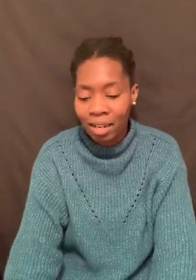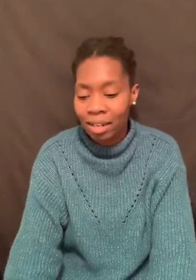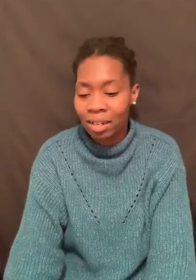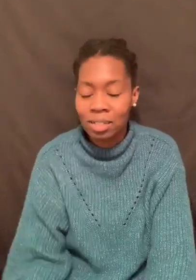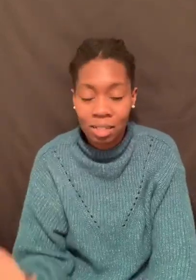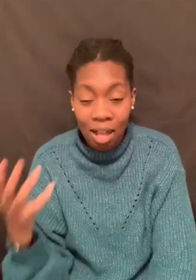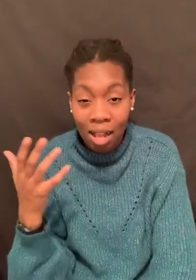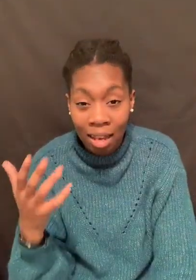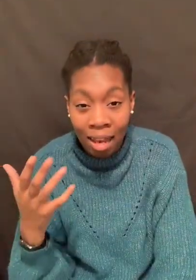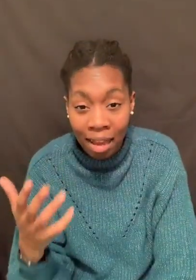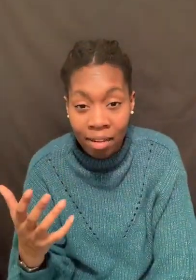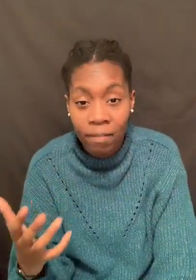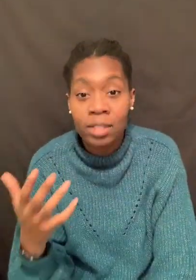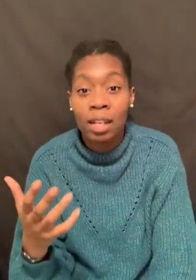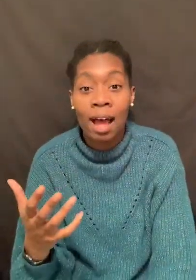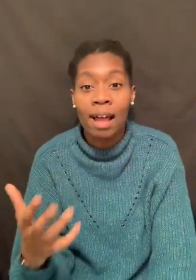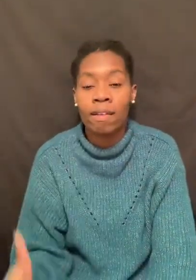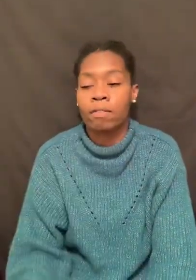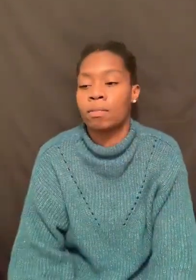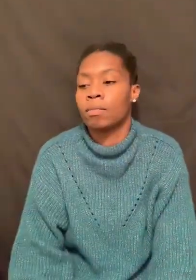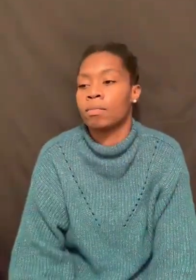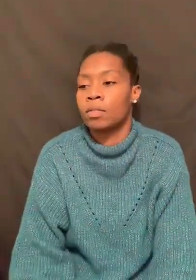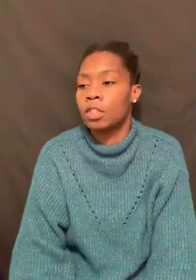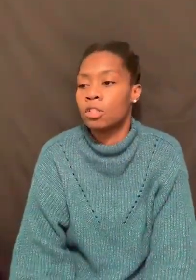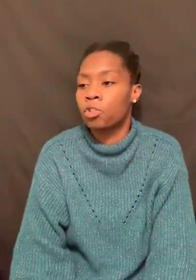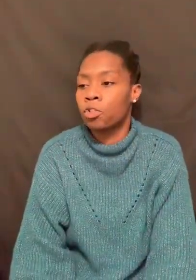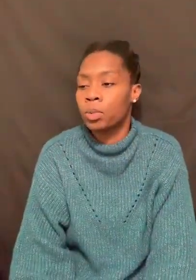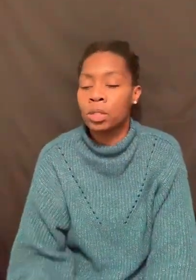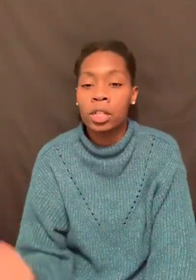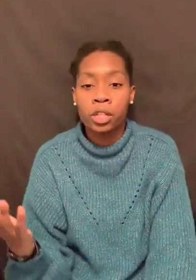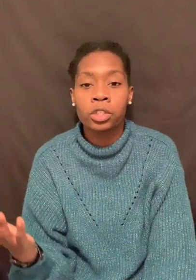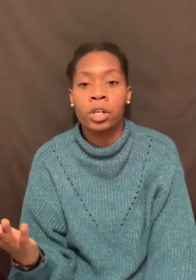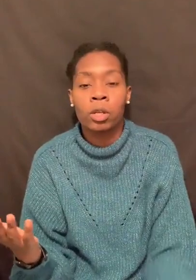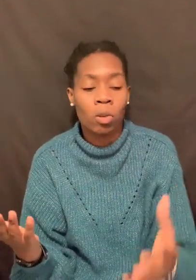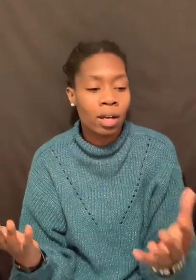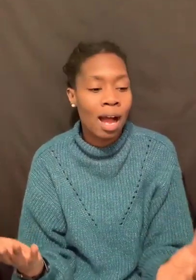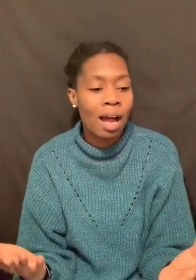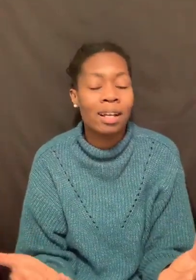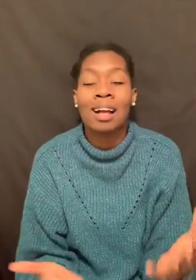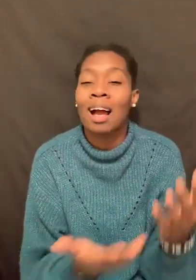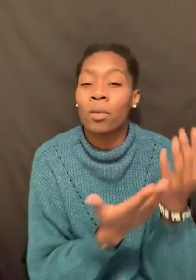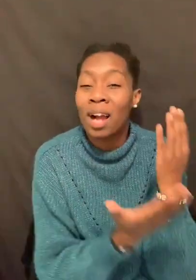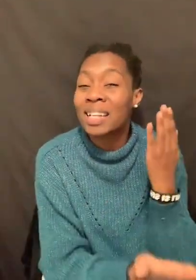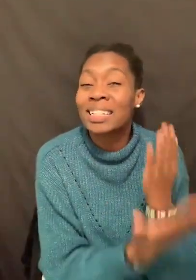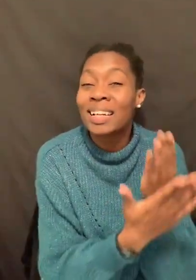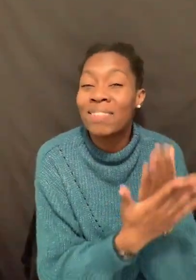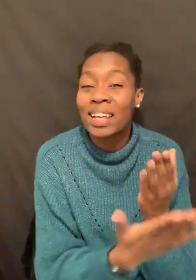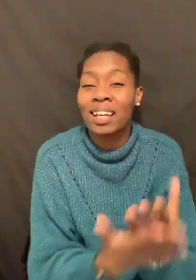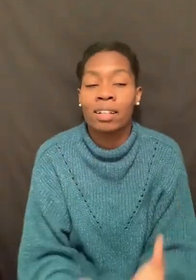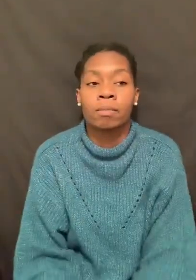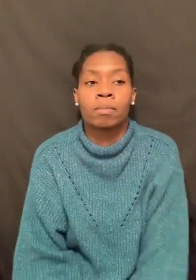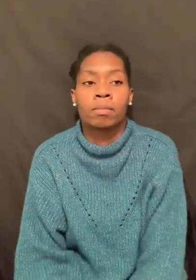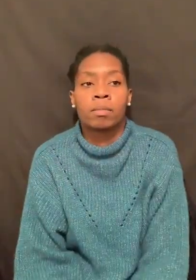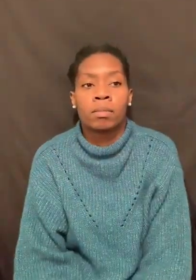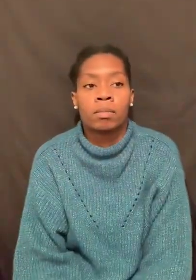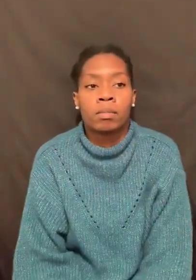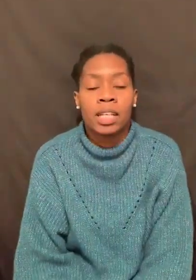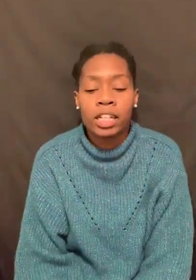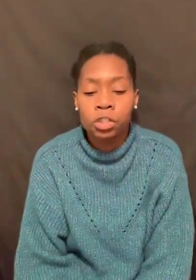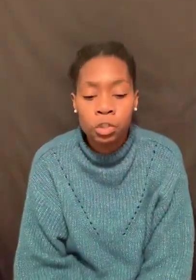not it. It's life. It's alive. There's between literature and the Word of God. God, where God is living. It's